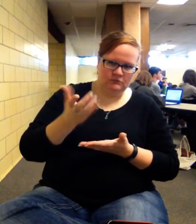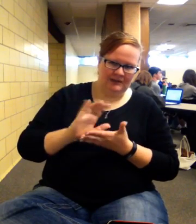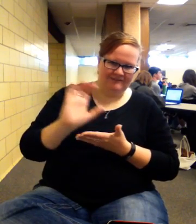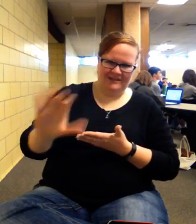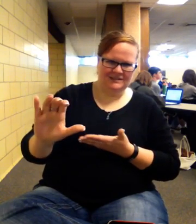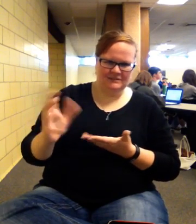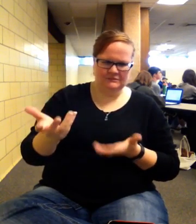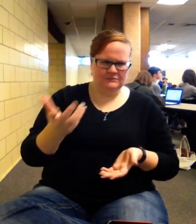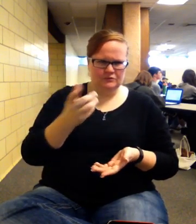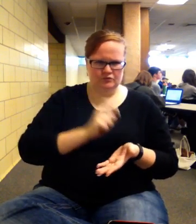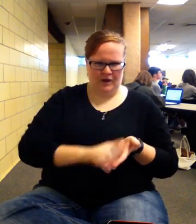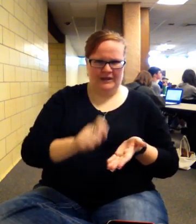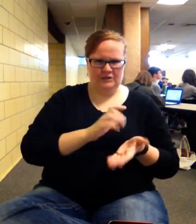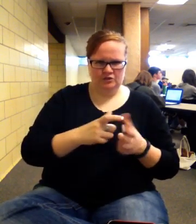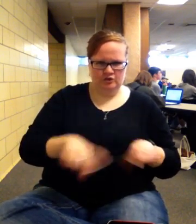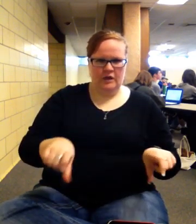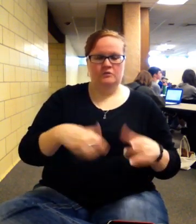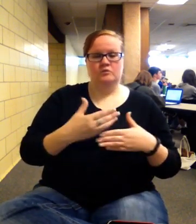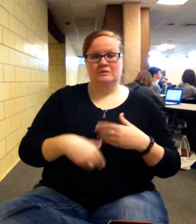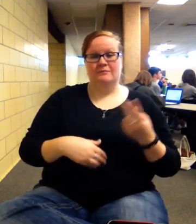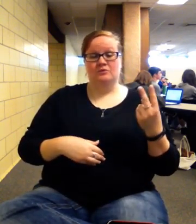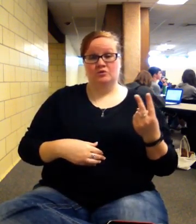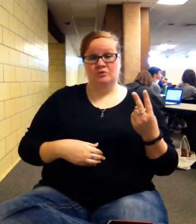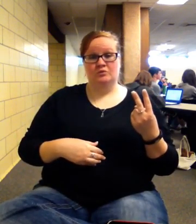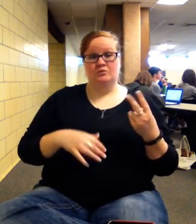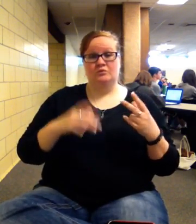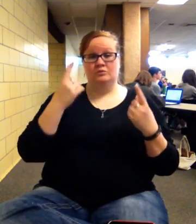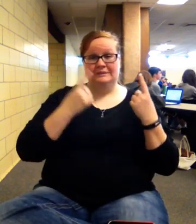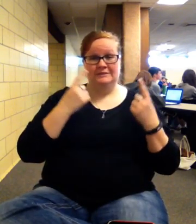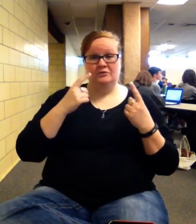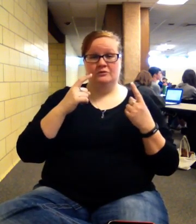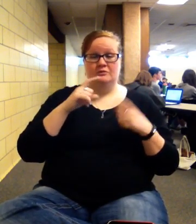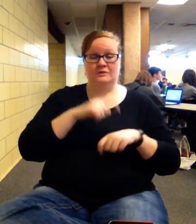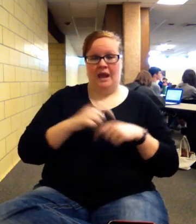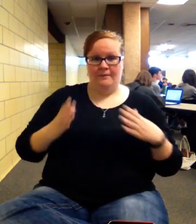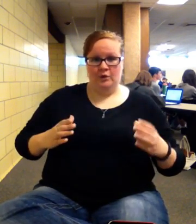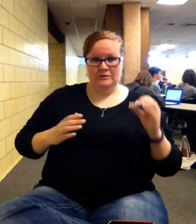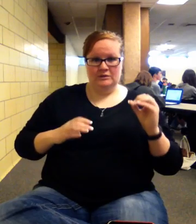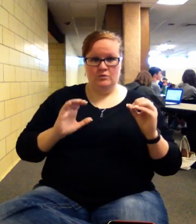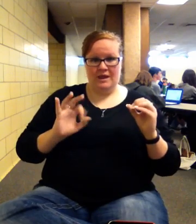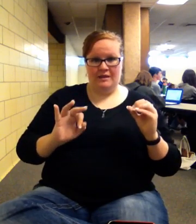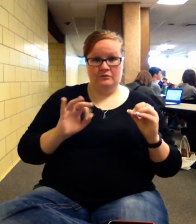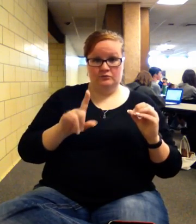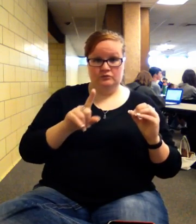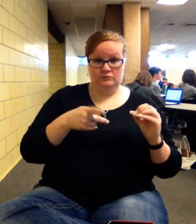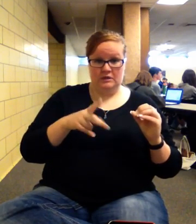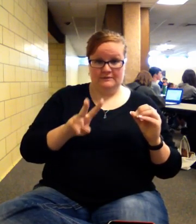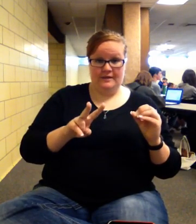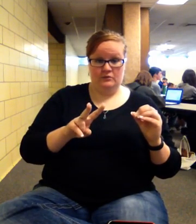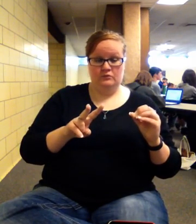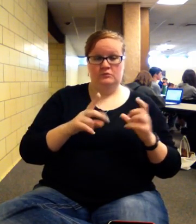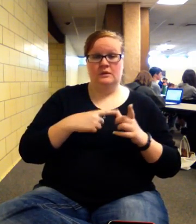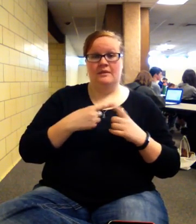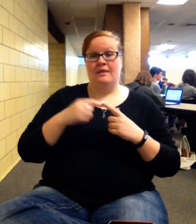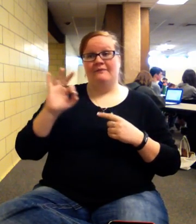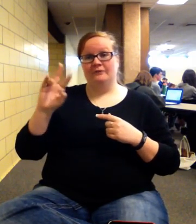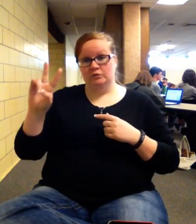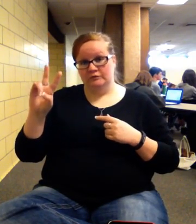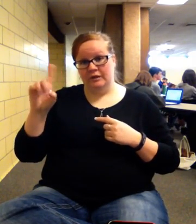So step two is when you take into account your time period zero cash flow as your present value, the future value that you calculate